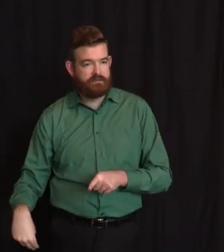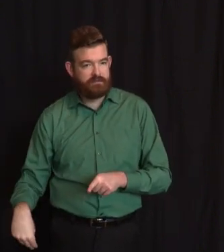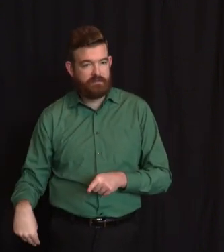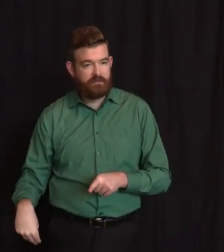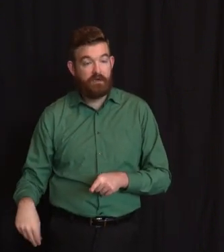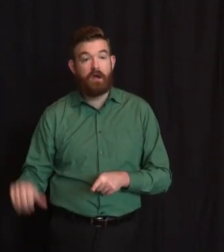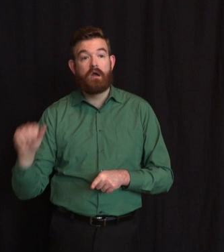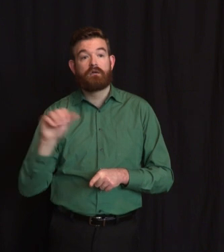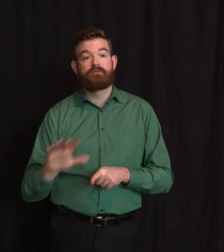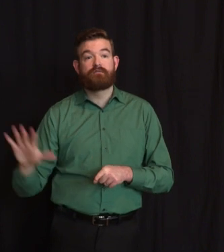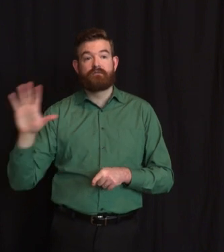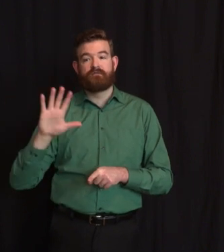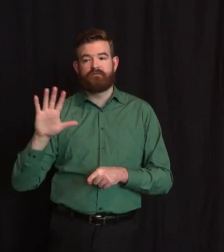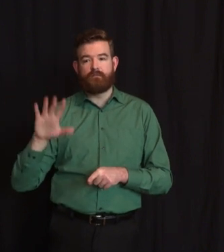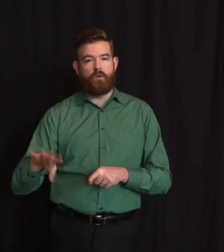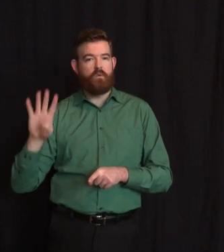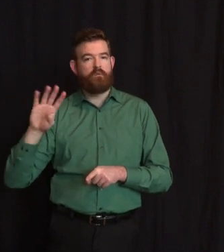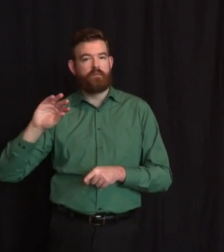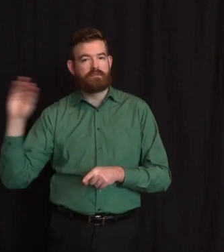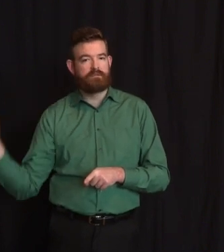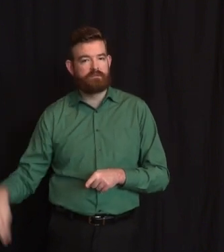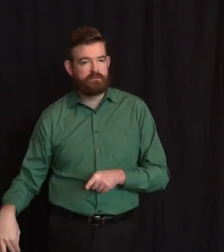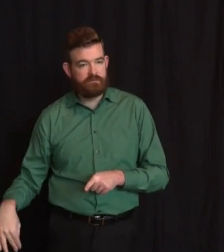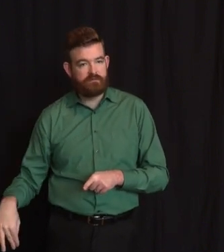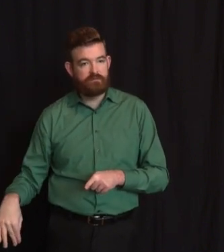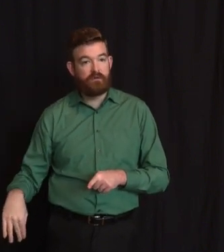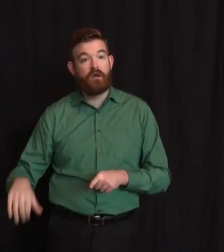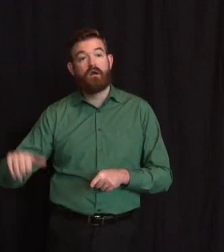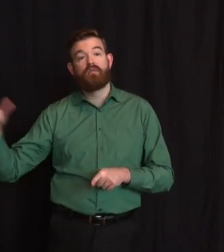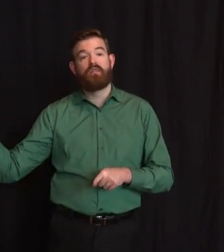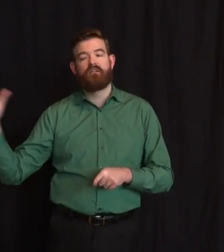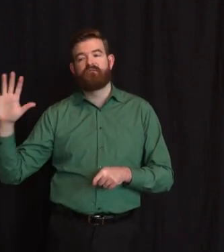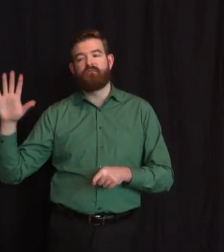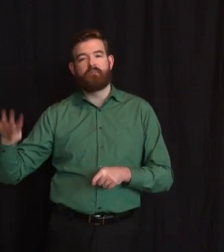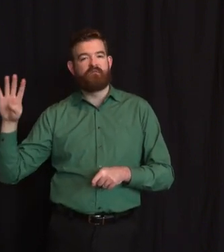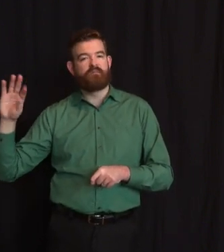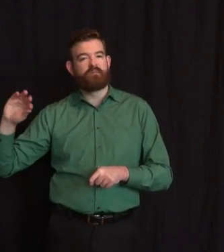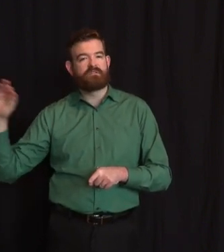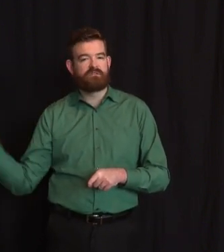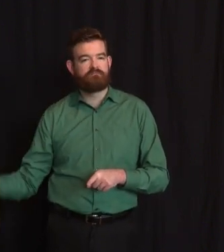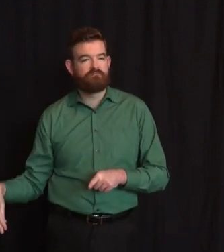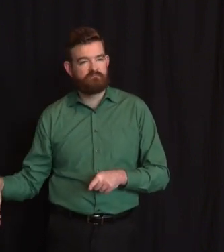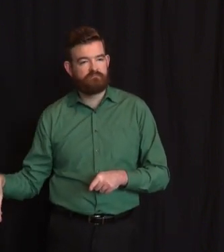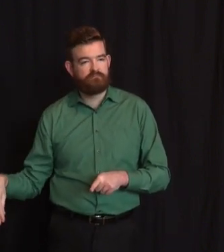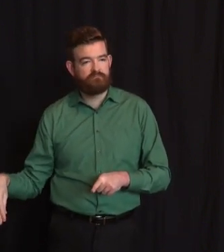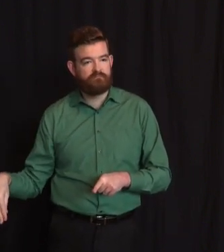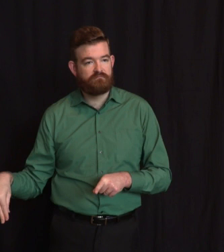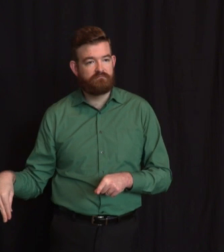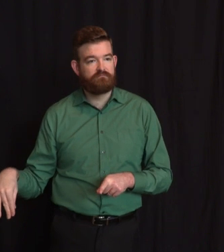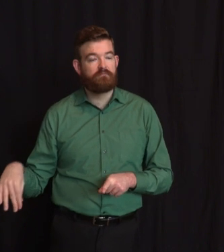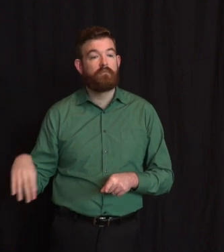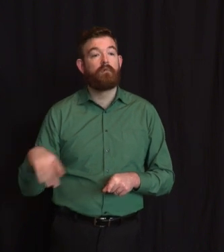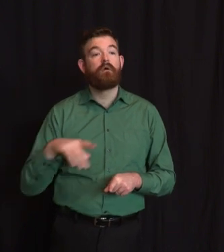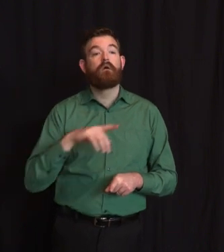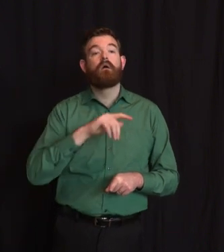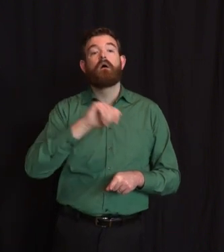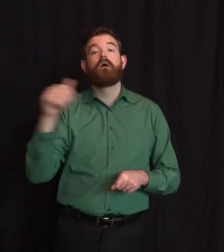.4% other. Underlying conditions are holding about the same, 60.8% cardiovascular disease,